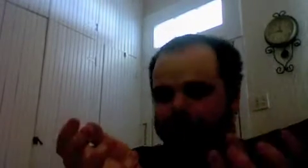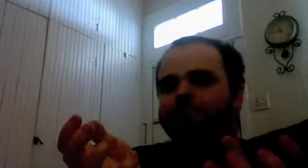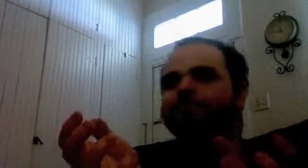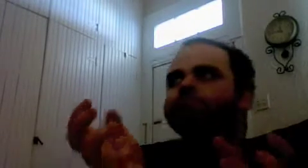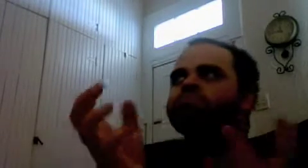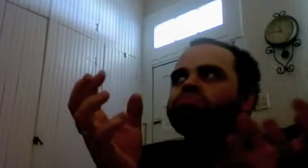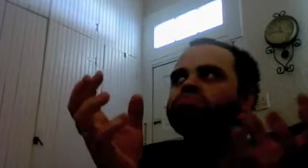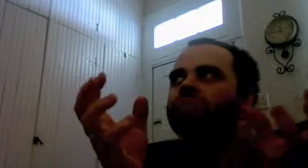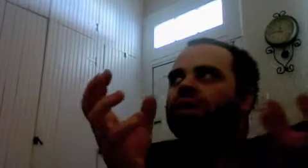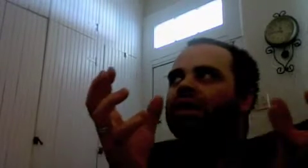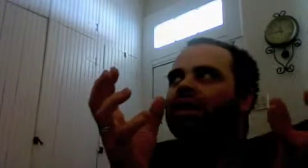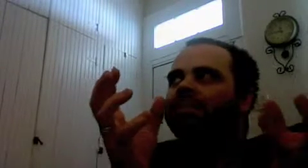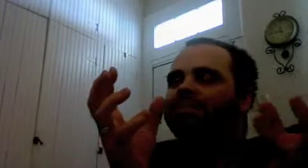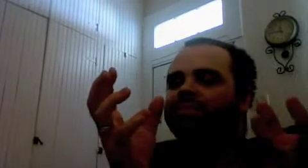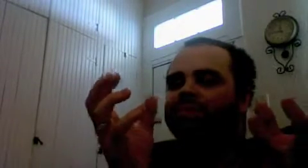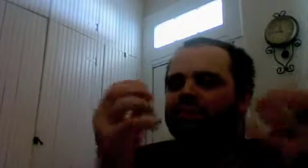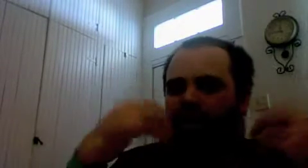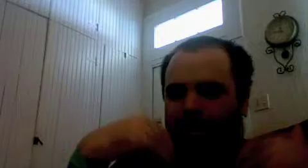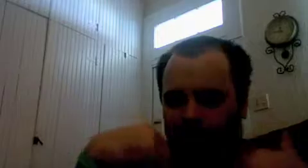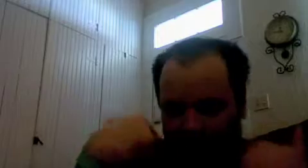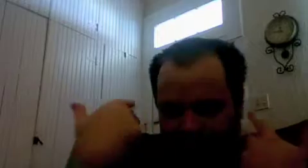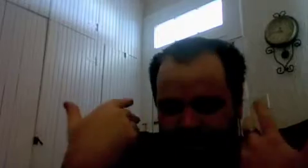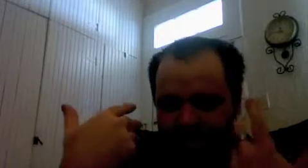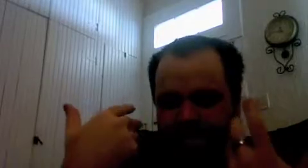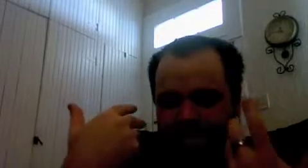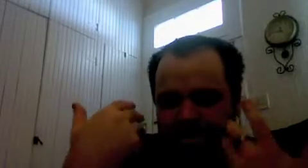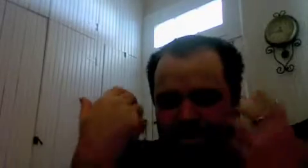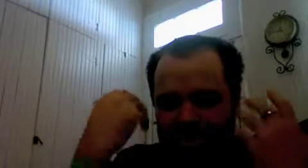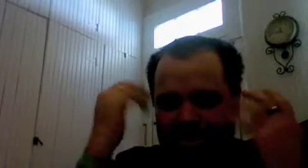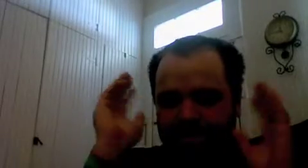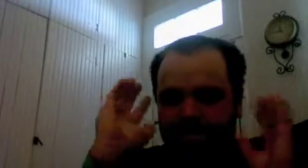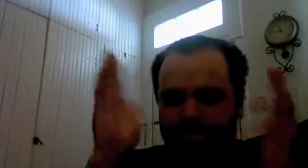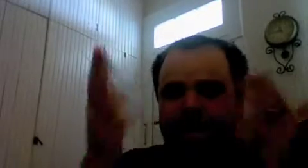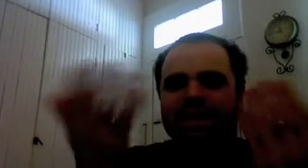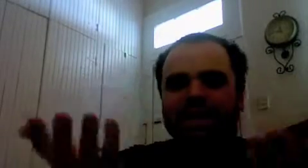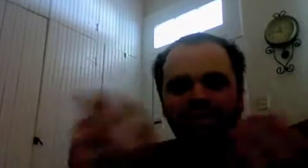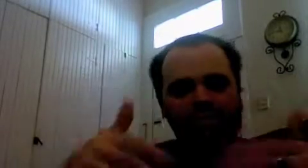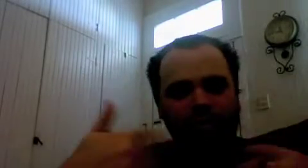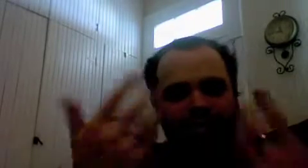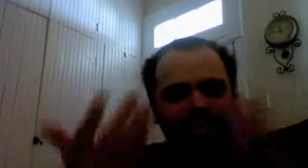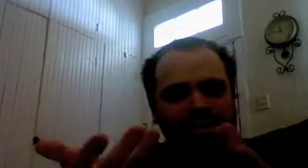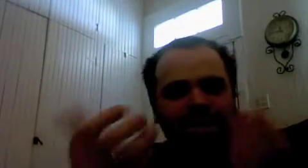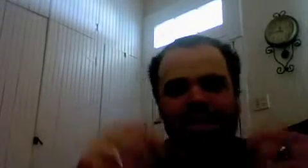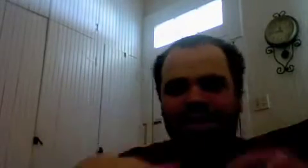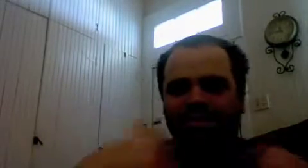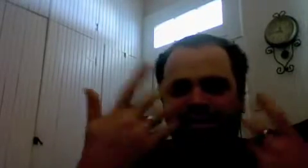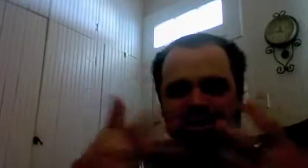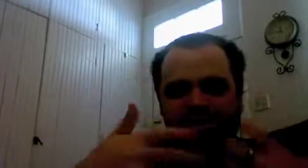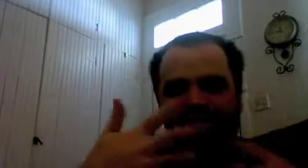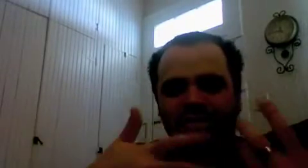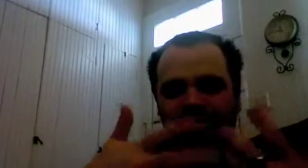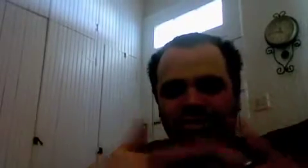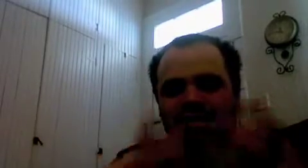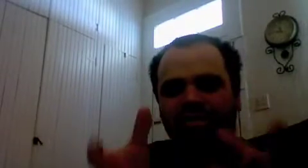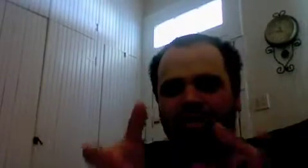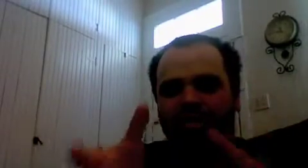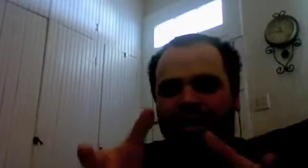um he puts his his being his creativity his his energies into making